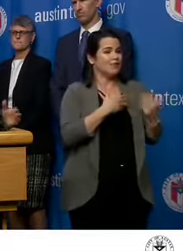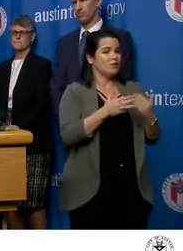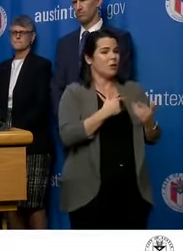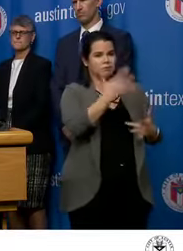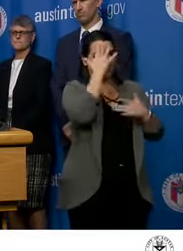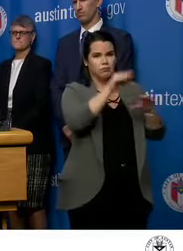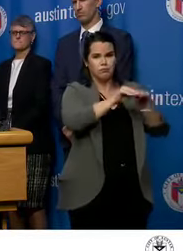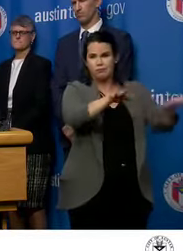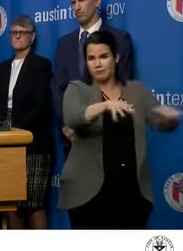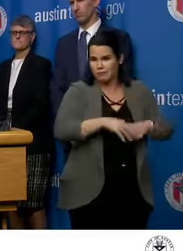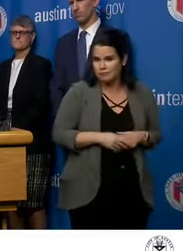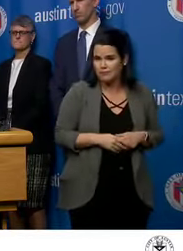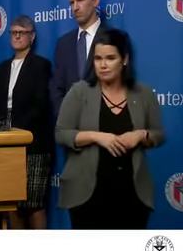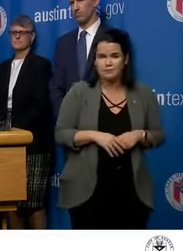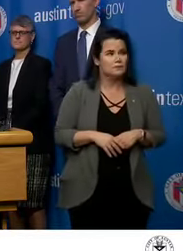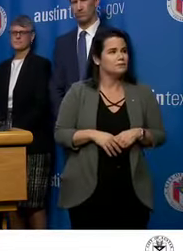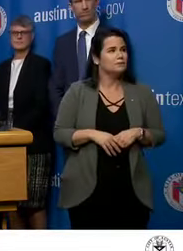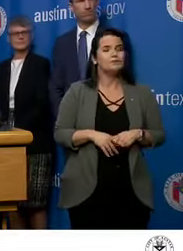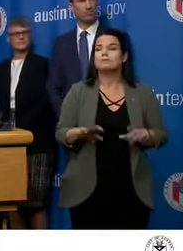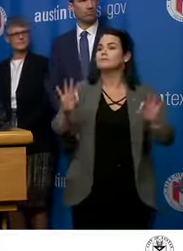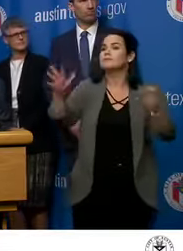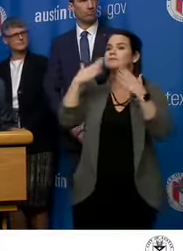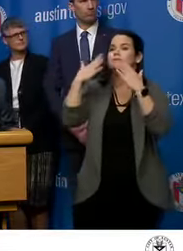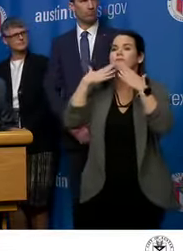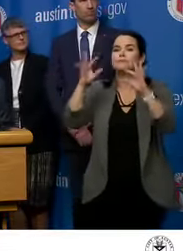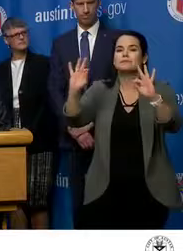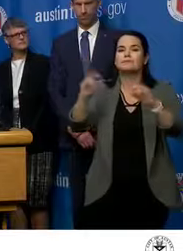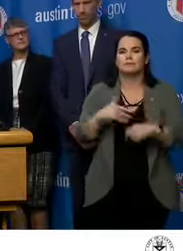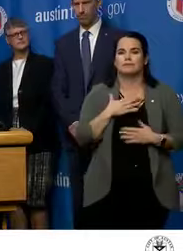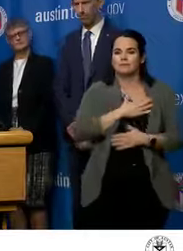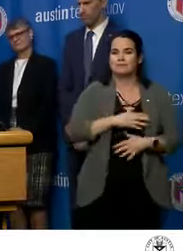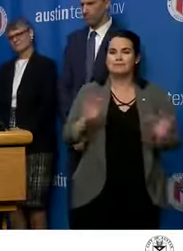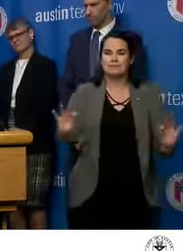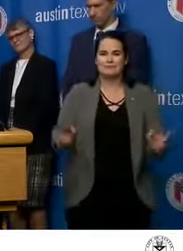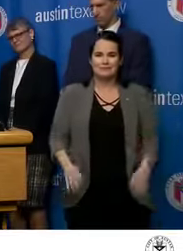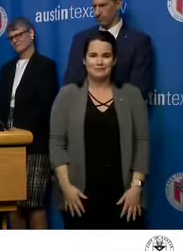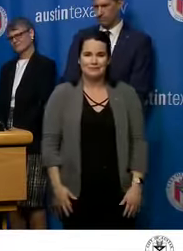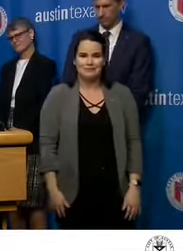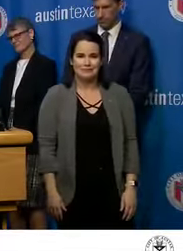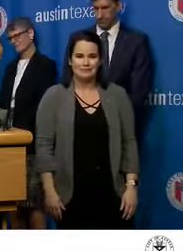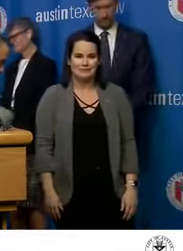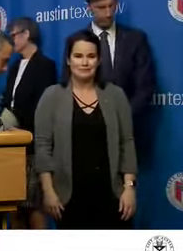outbreak or a cluster of, of disease. All right, thank you guys. Appreciate it. Thank you.